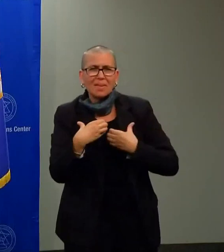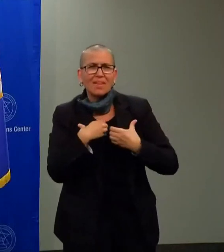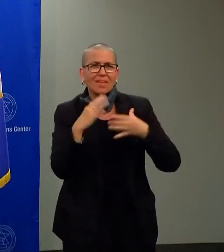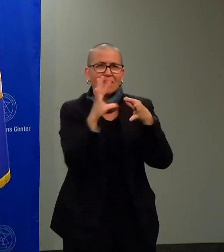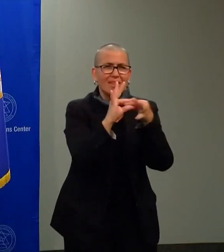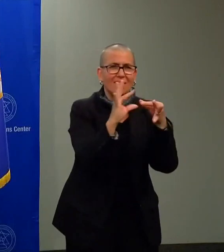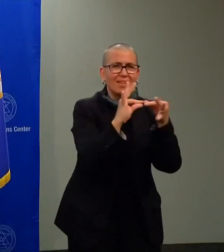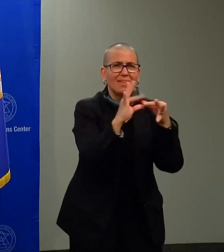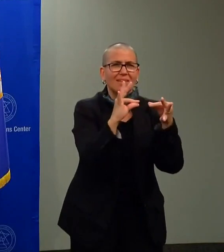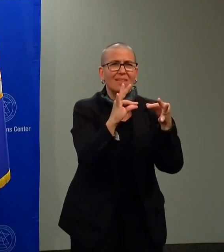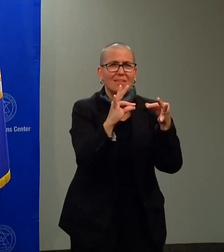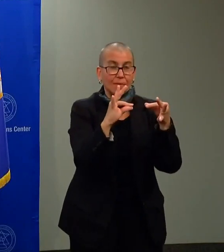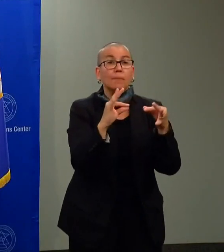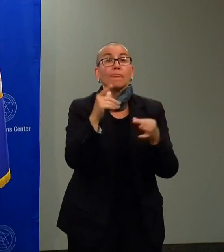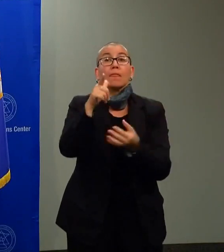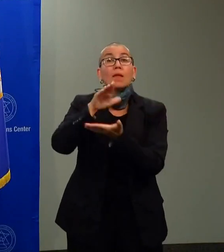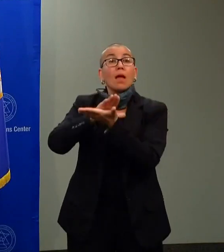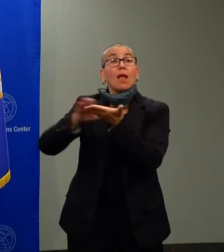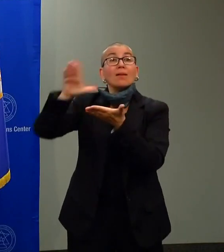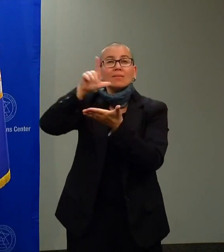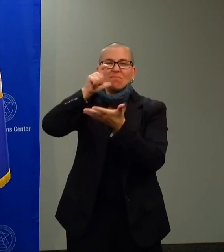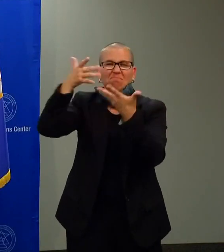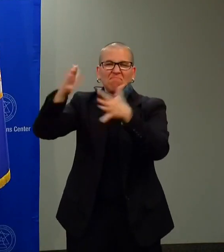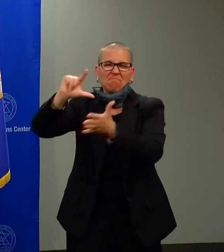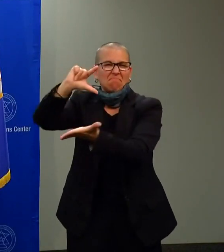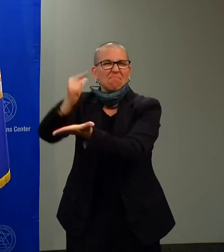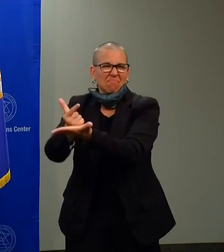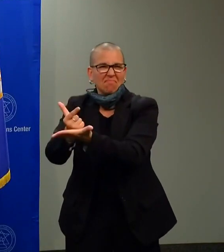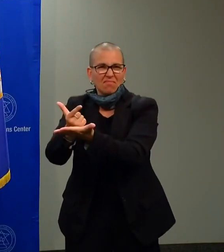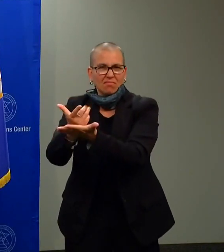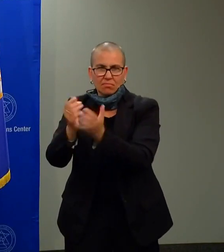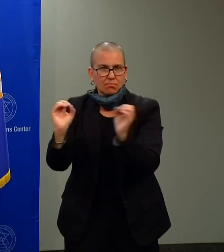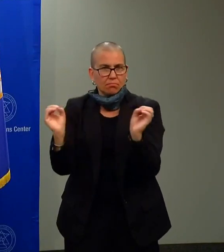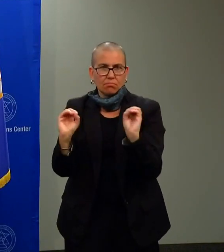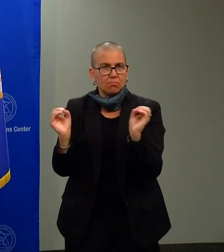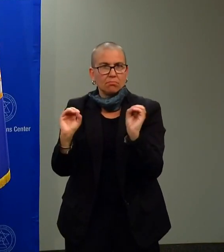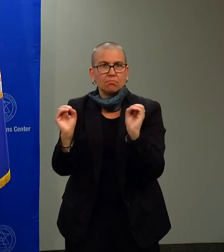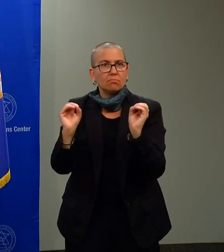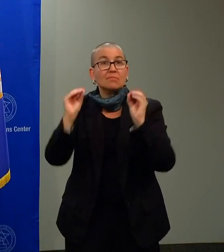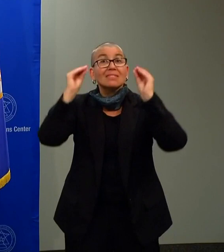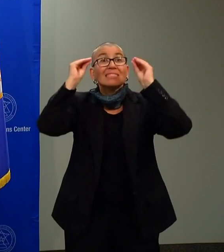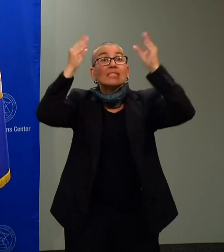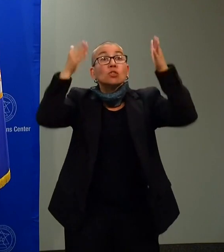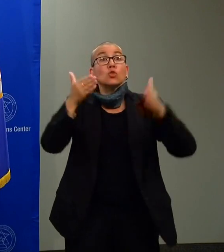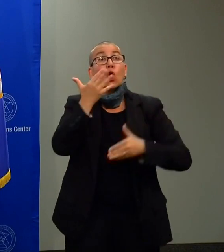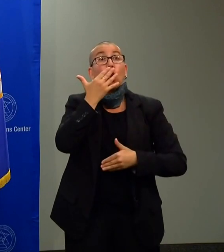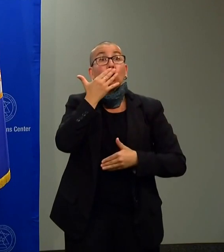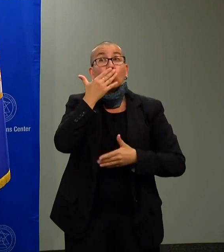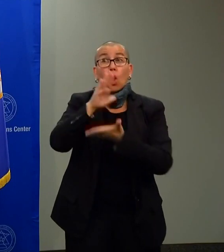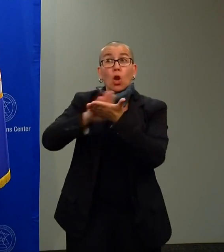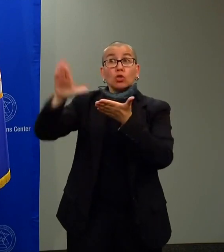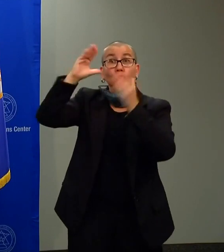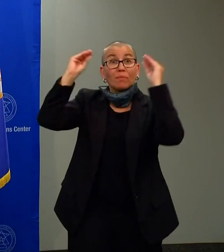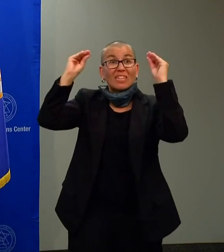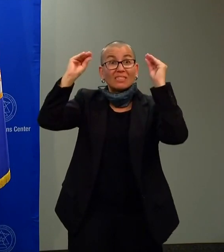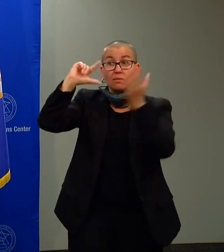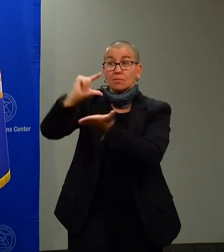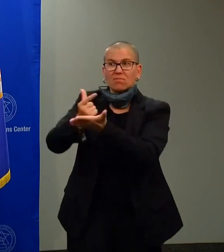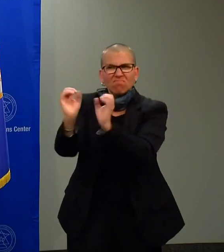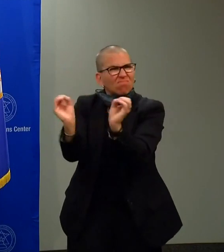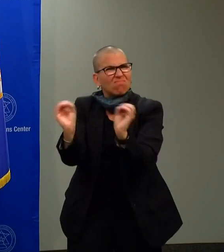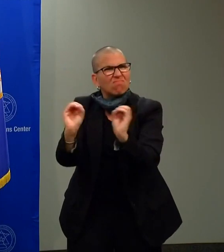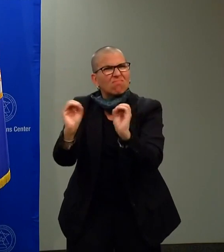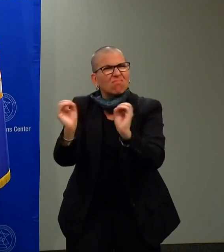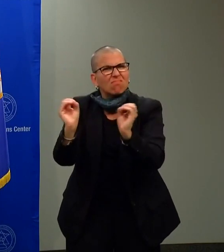institutions that graduated zero teachers of color. Tens of thousands of students.